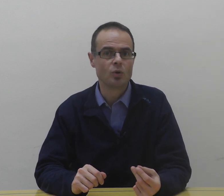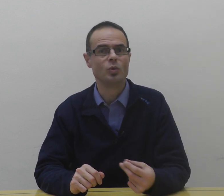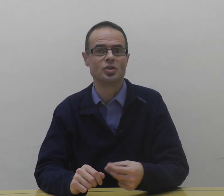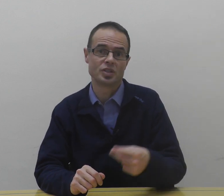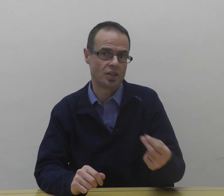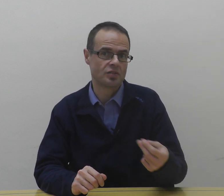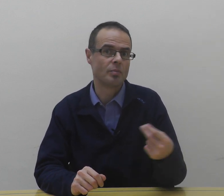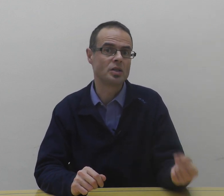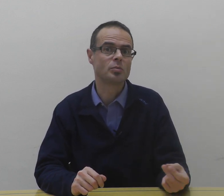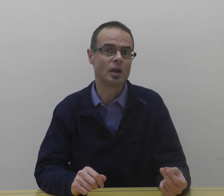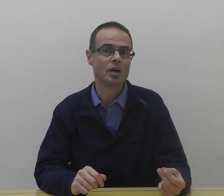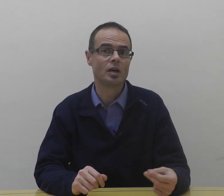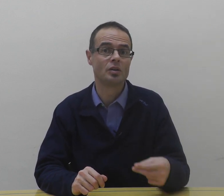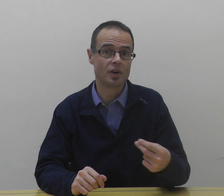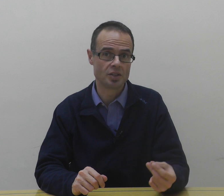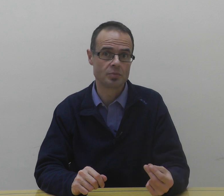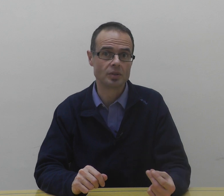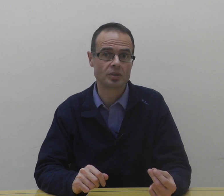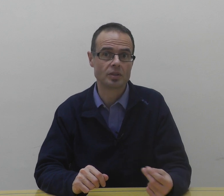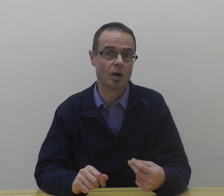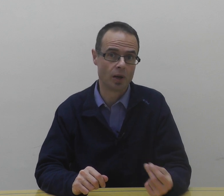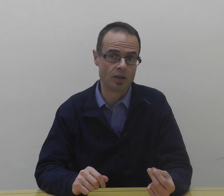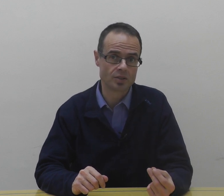which stands for Mandibular Advancement Device.